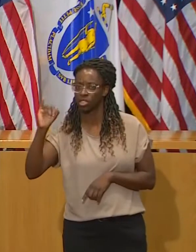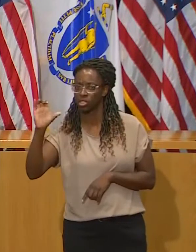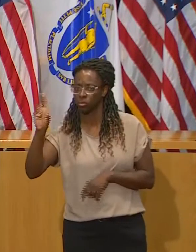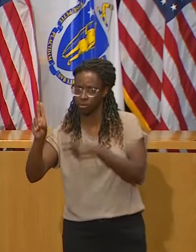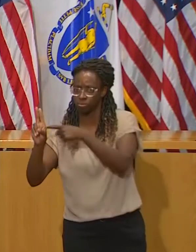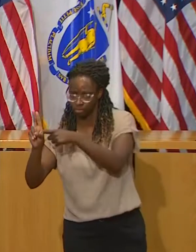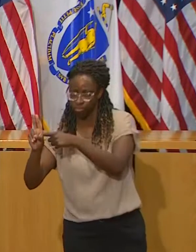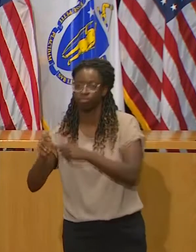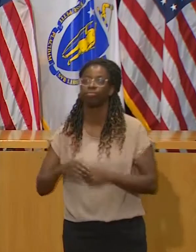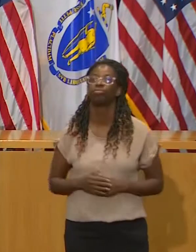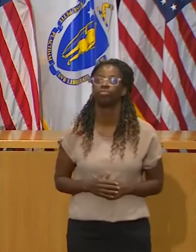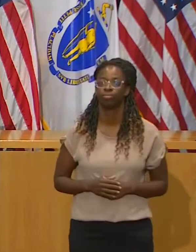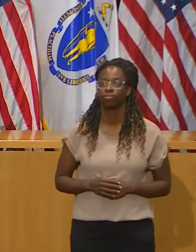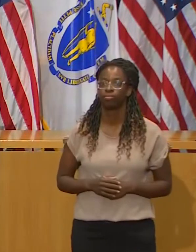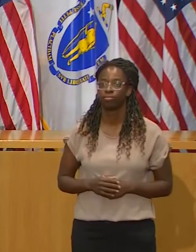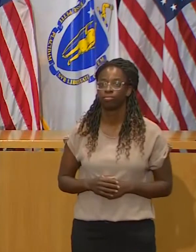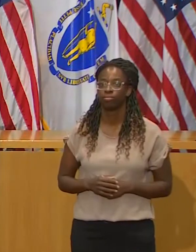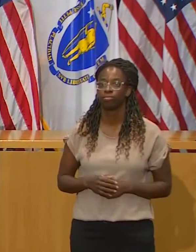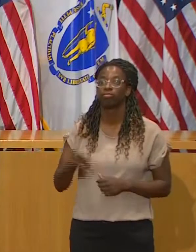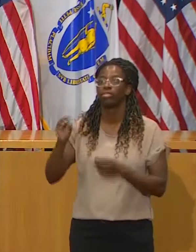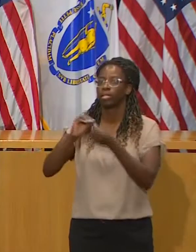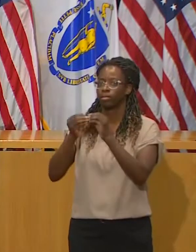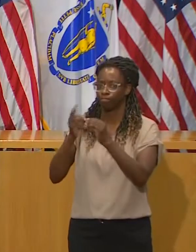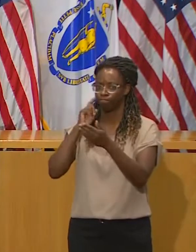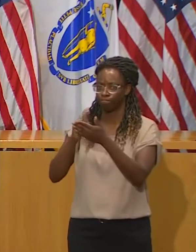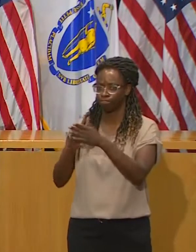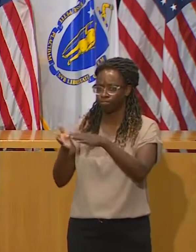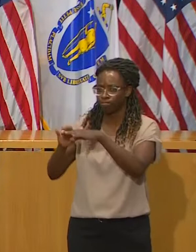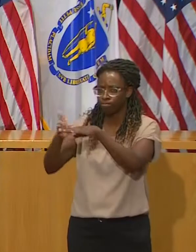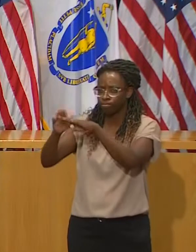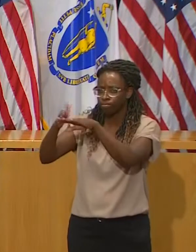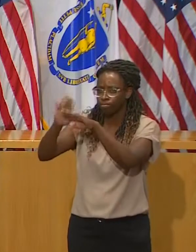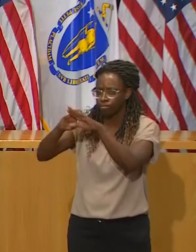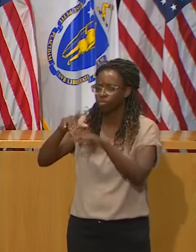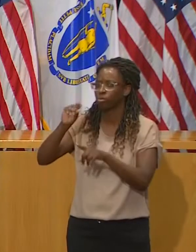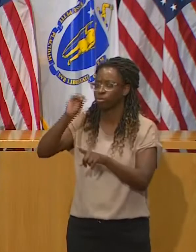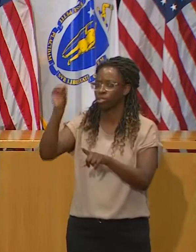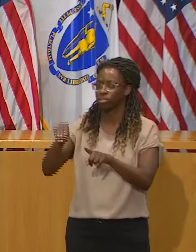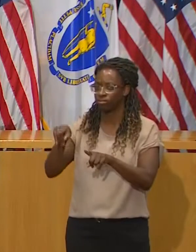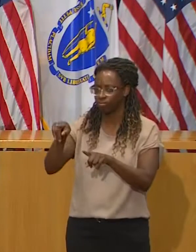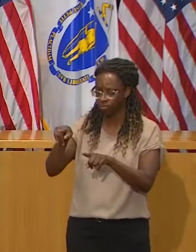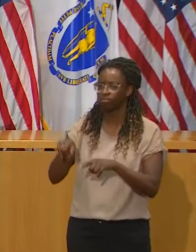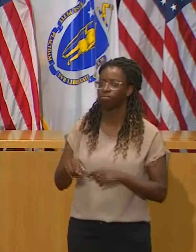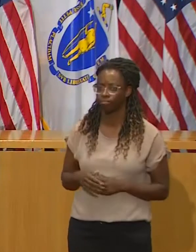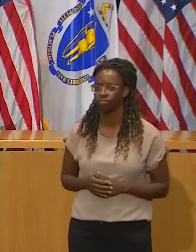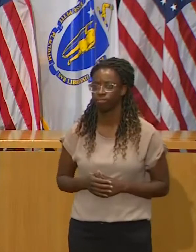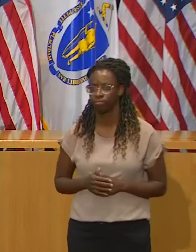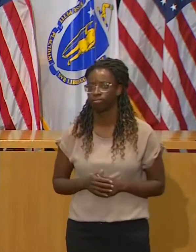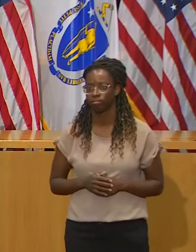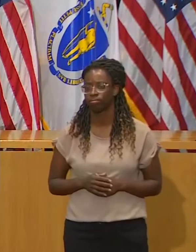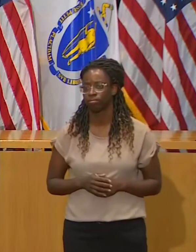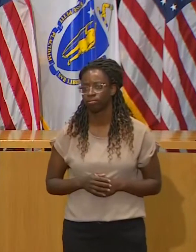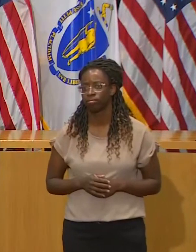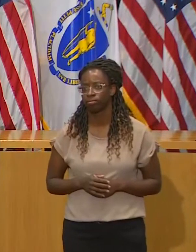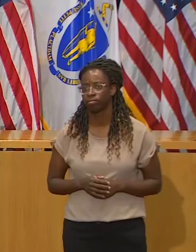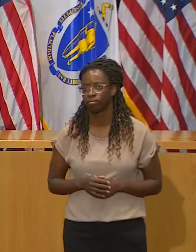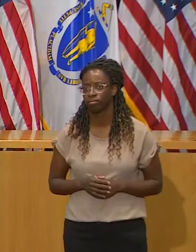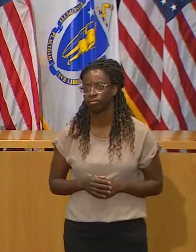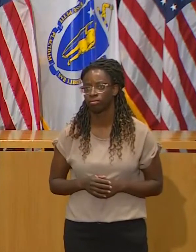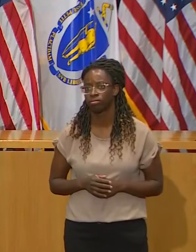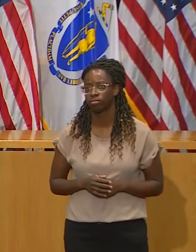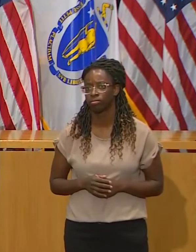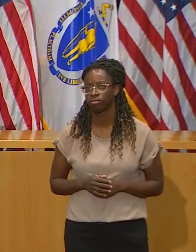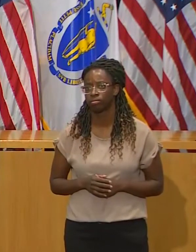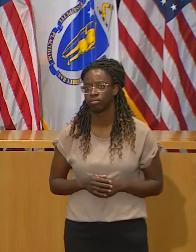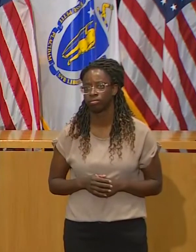weeks by a little under 20%. Confirmed cases over the past two weeks have grown by about 70%, which